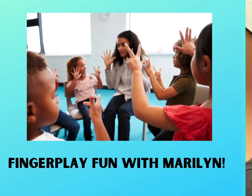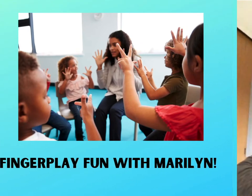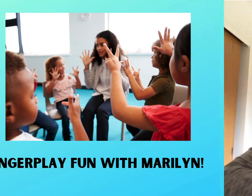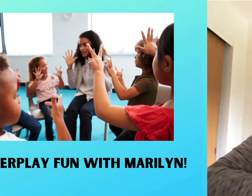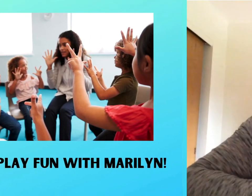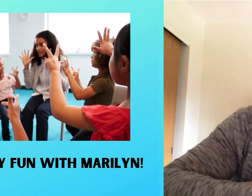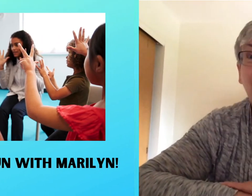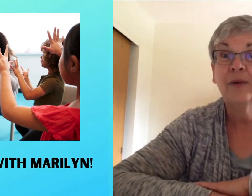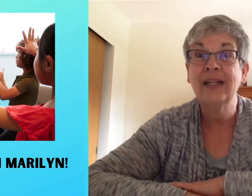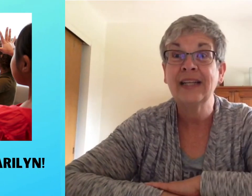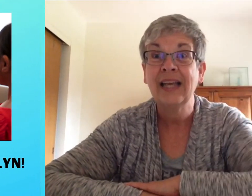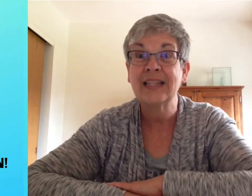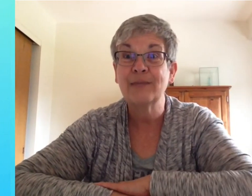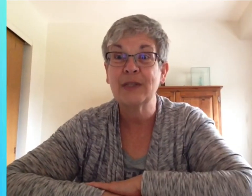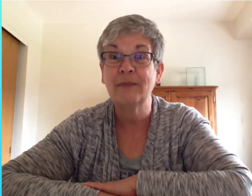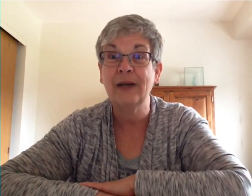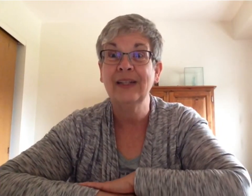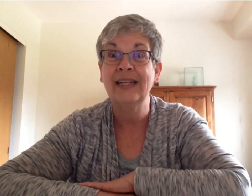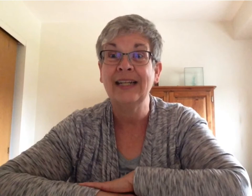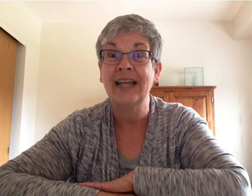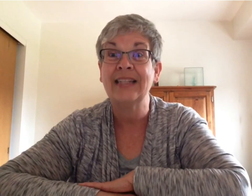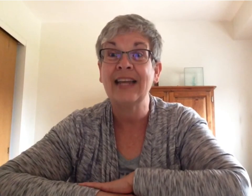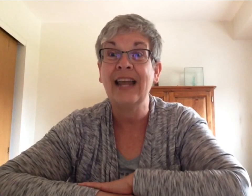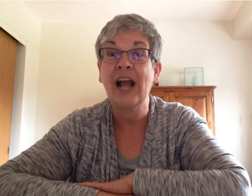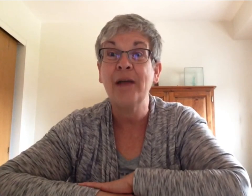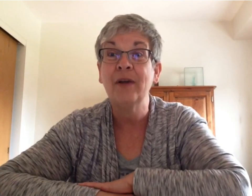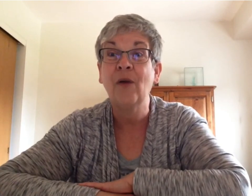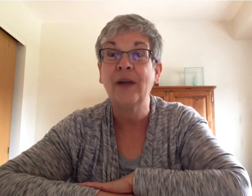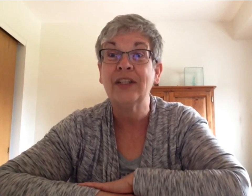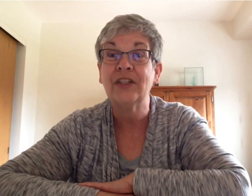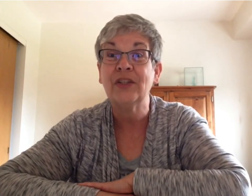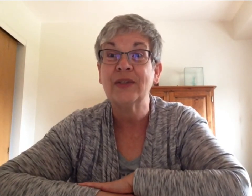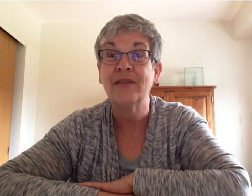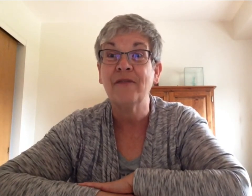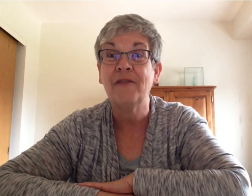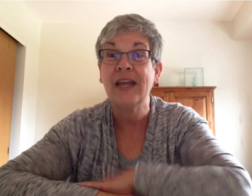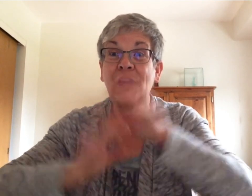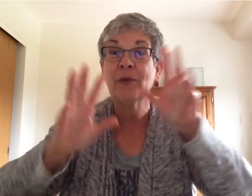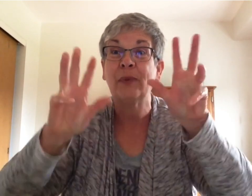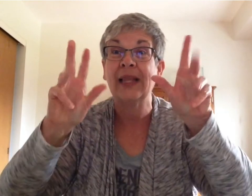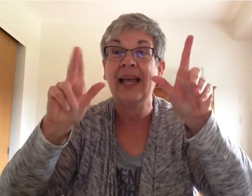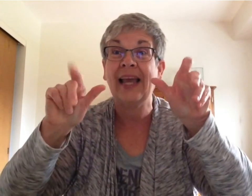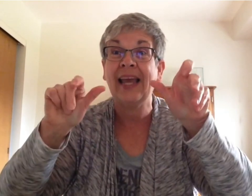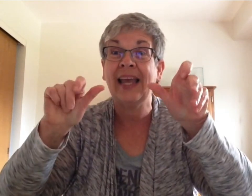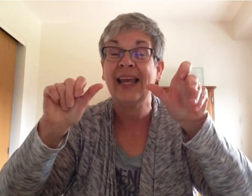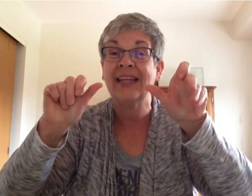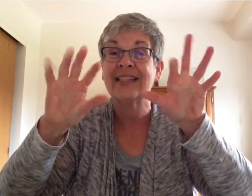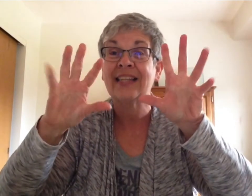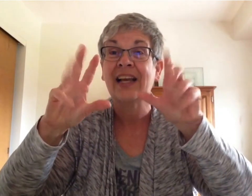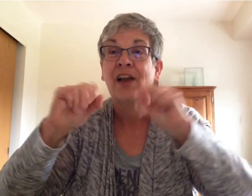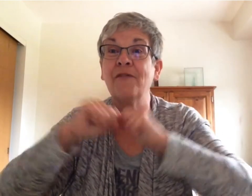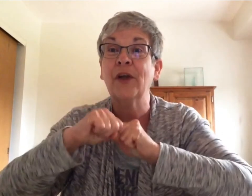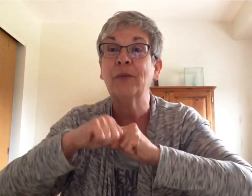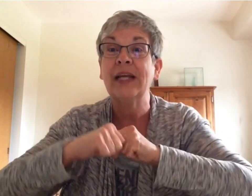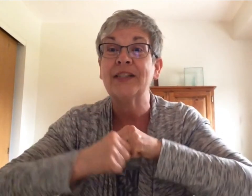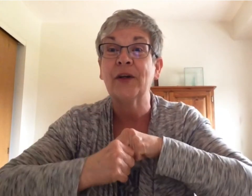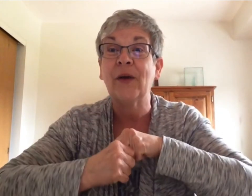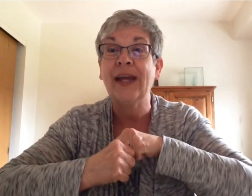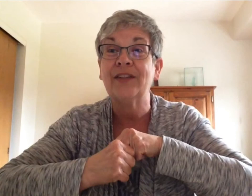Hi everyone, it's Miss Marilyn, and today I'm going to do some finger plays. Finger plays are great to